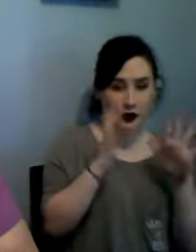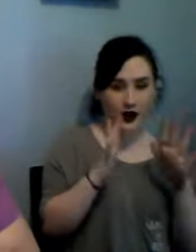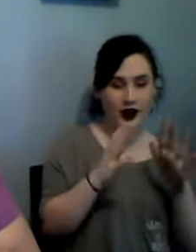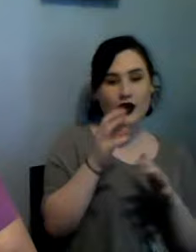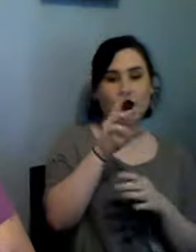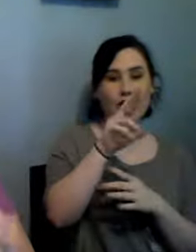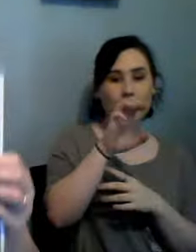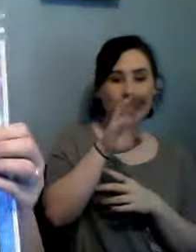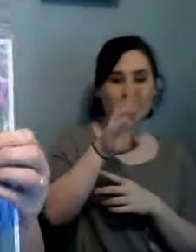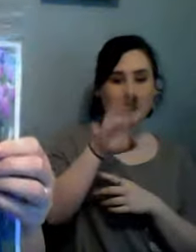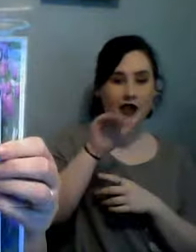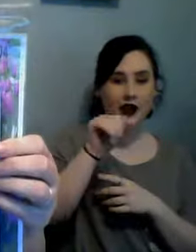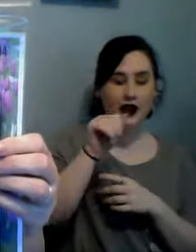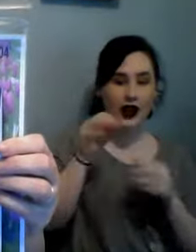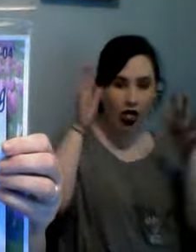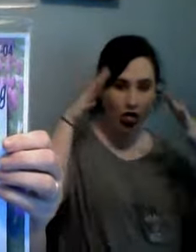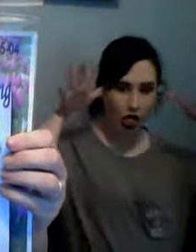look at her eyes